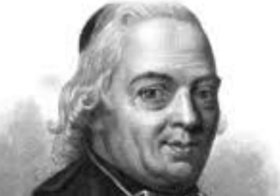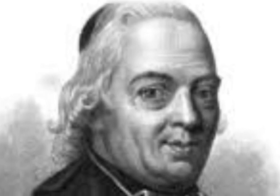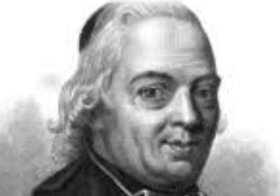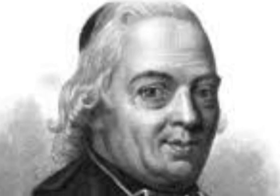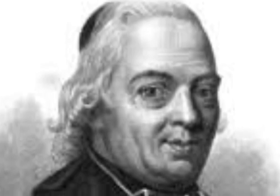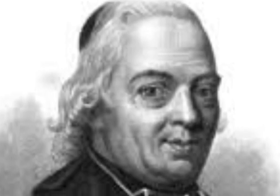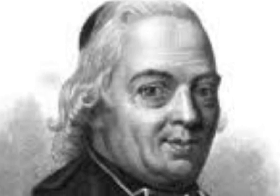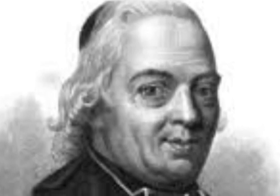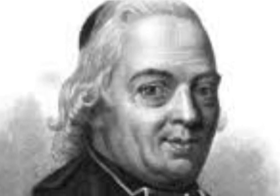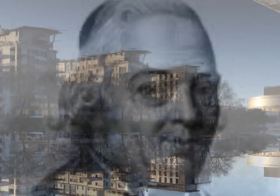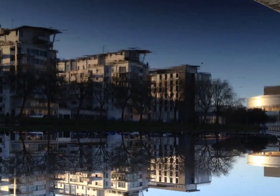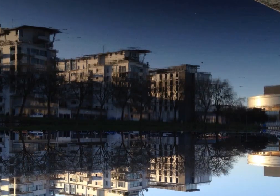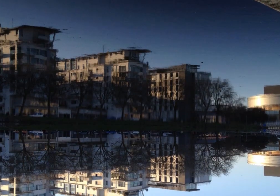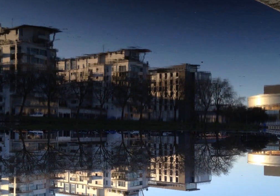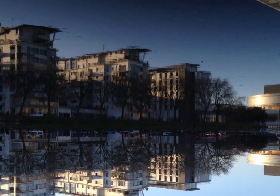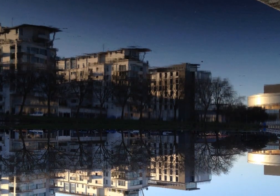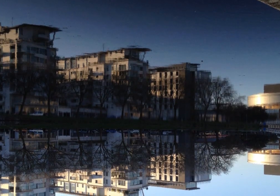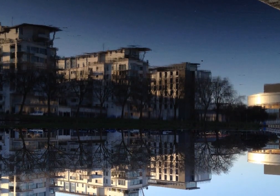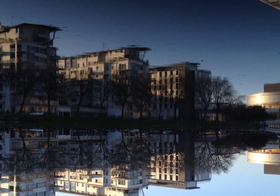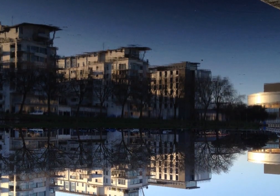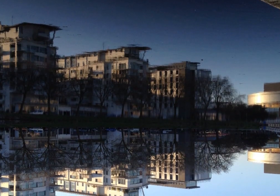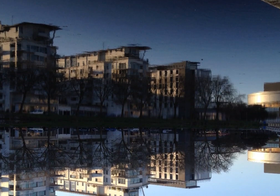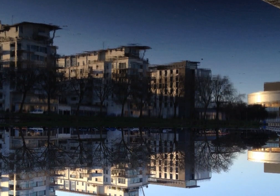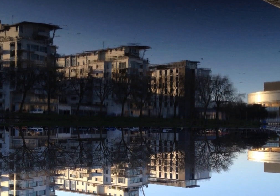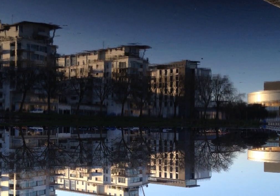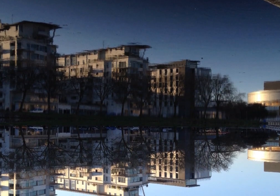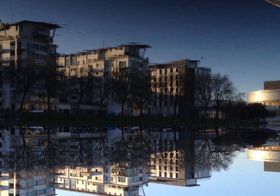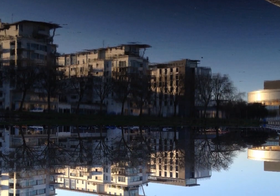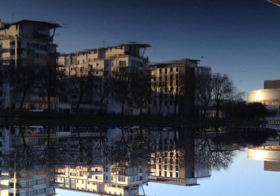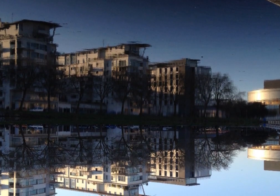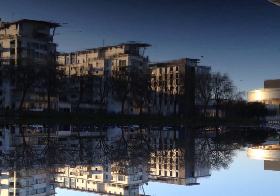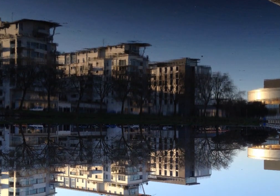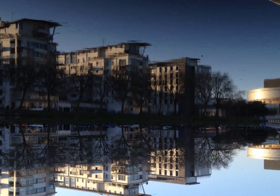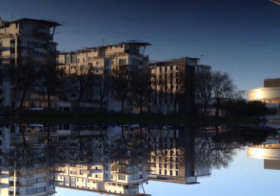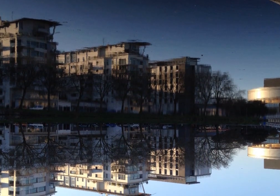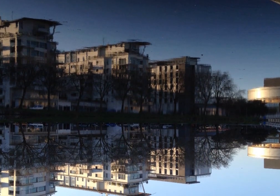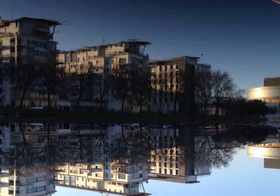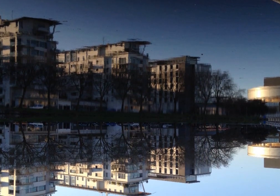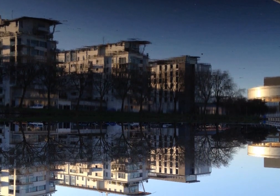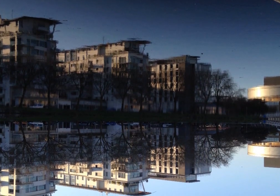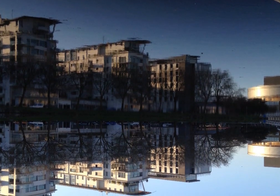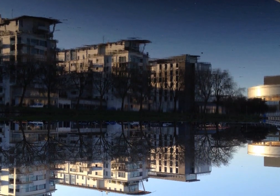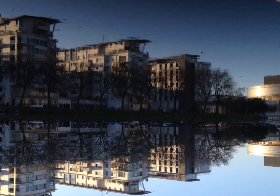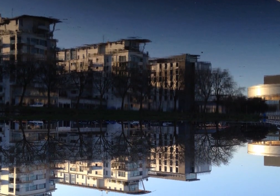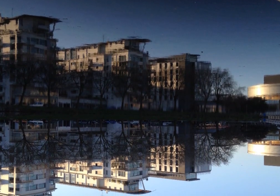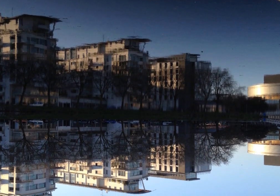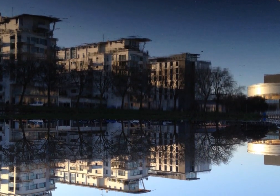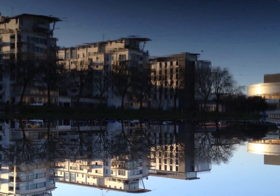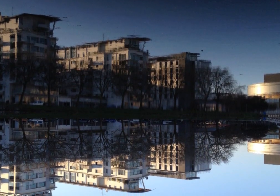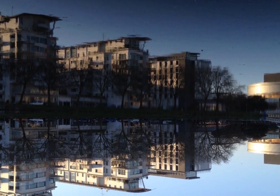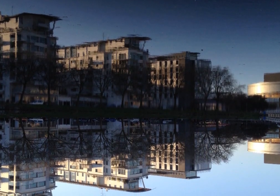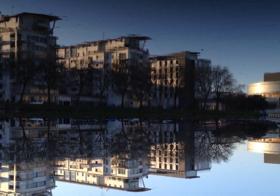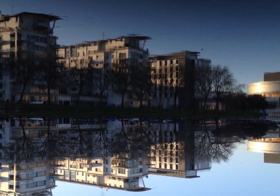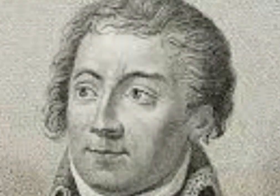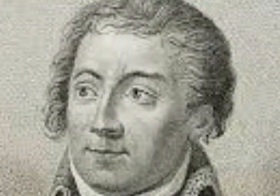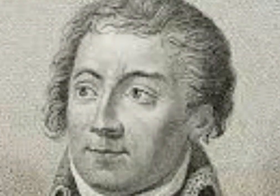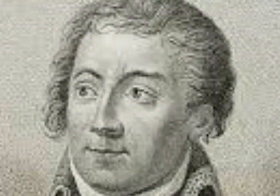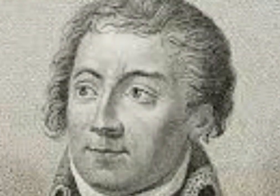pursue a career in education. He returned to teach at the National Institute for the Deaf and became one of the school's most senior professors. He